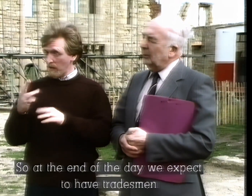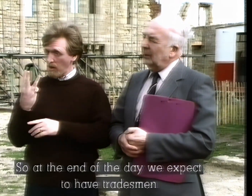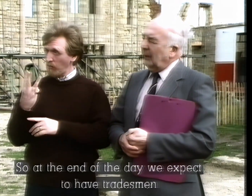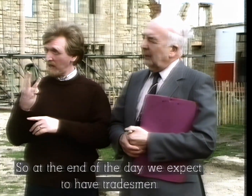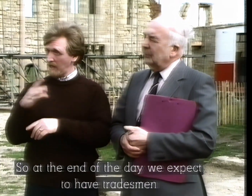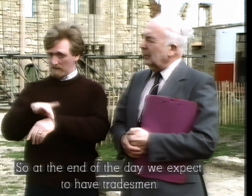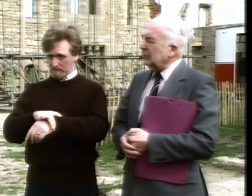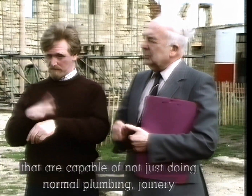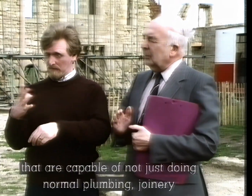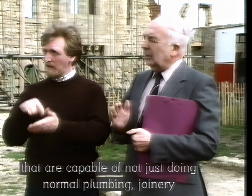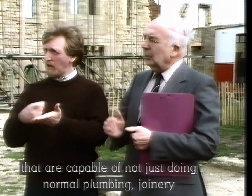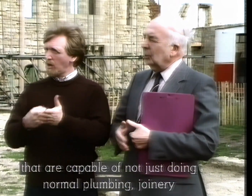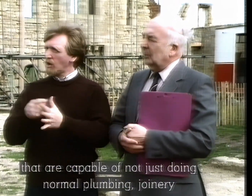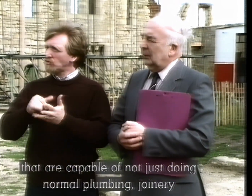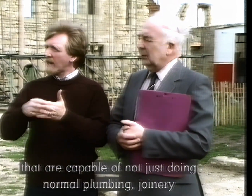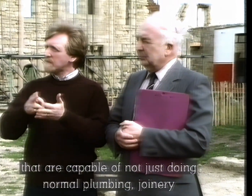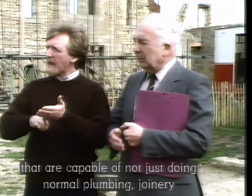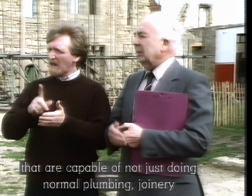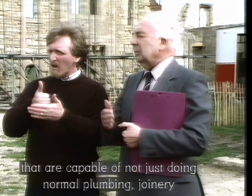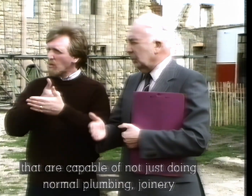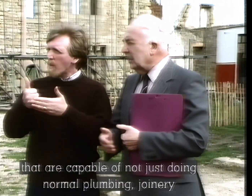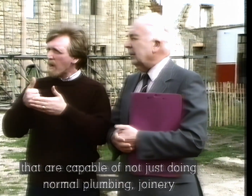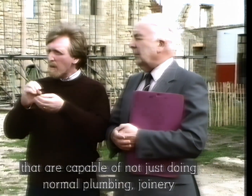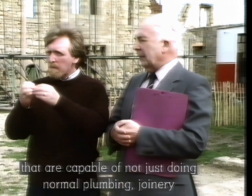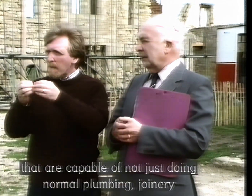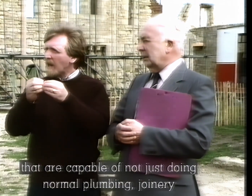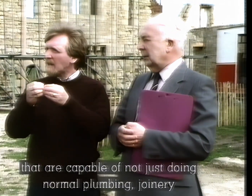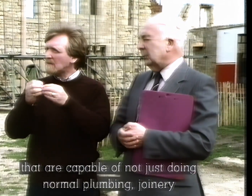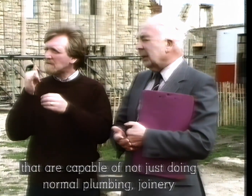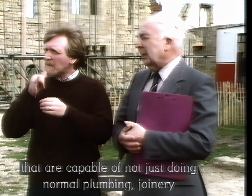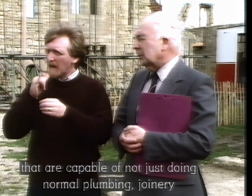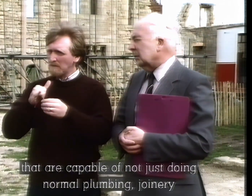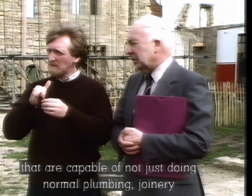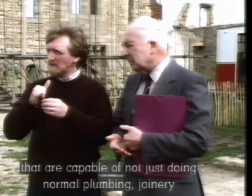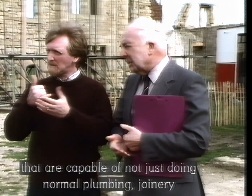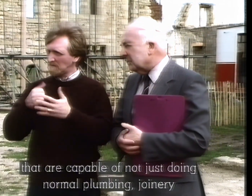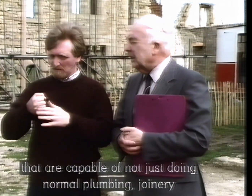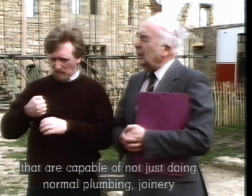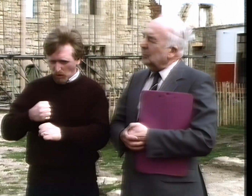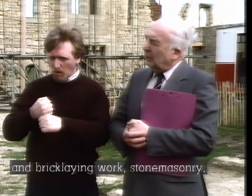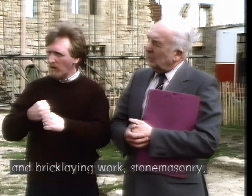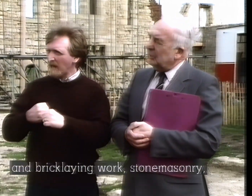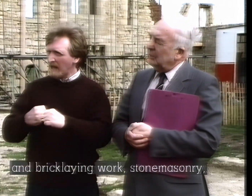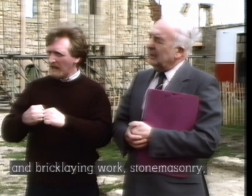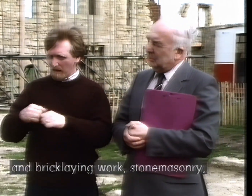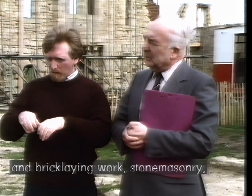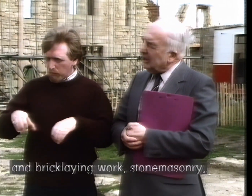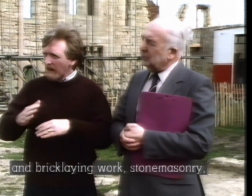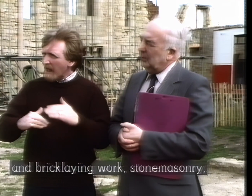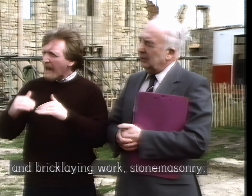of not just doing normal plumbing, joinery and bricklaying work, stonemasonry, but also doing the expertise work,